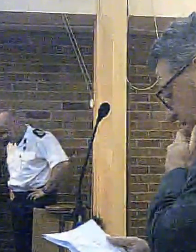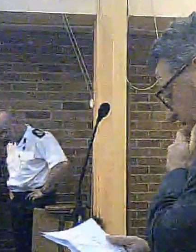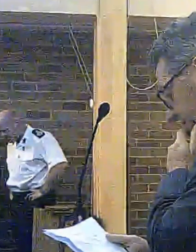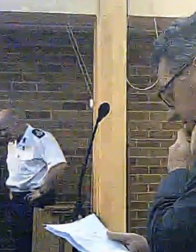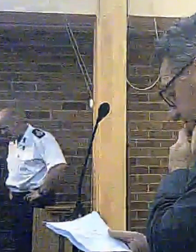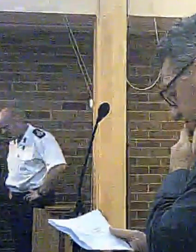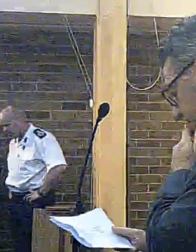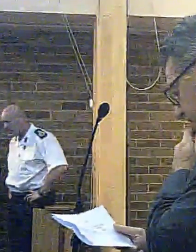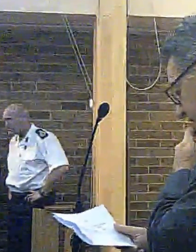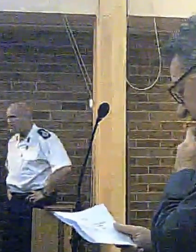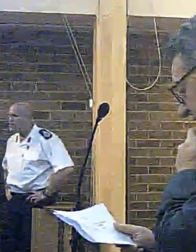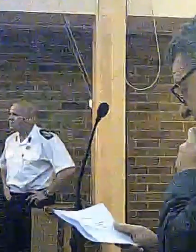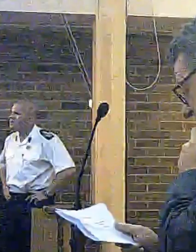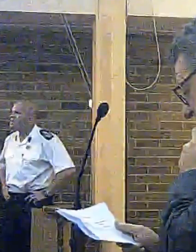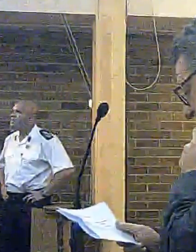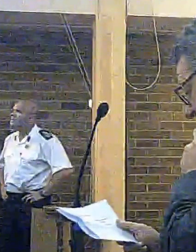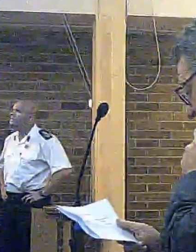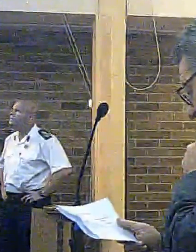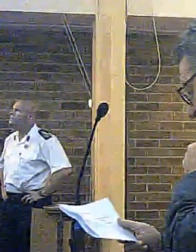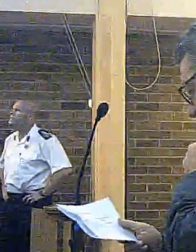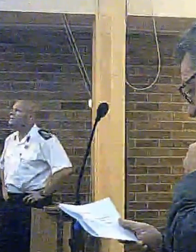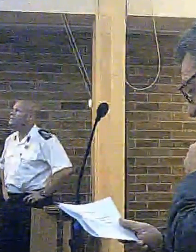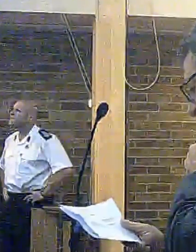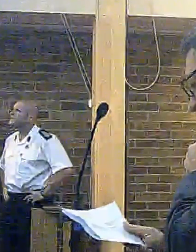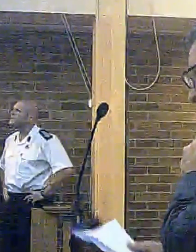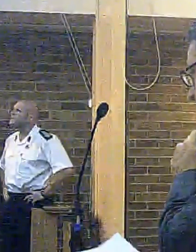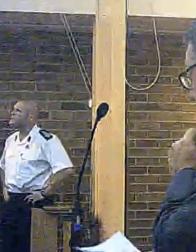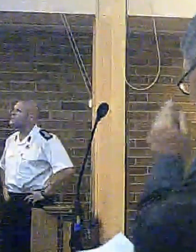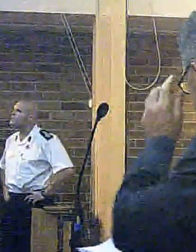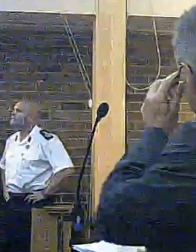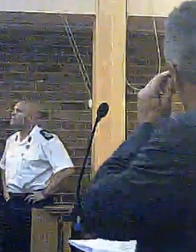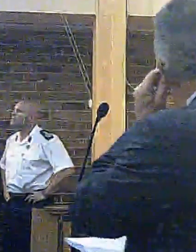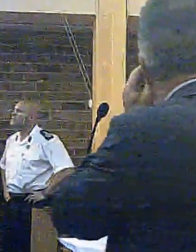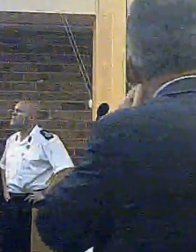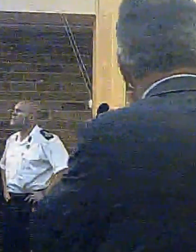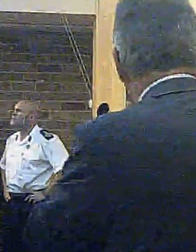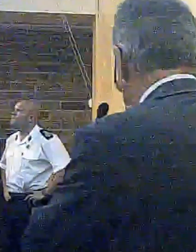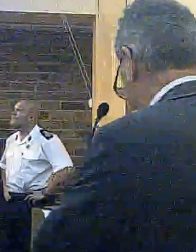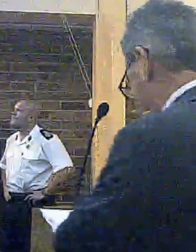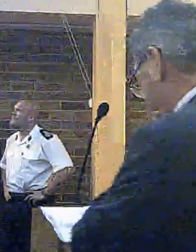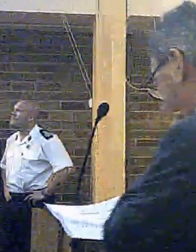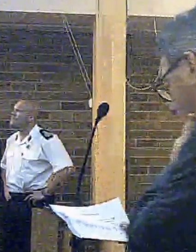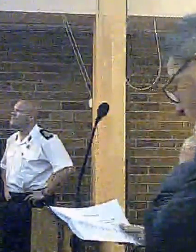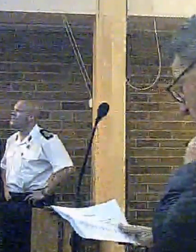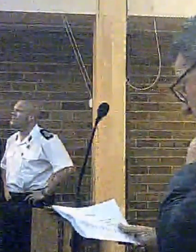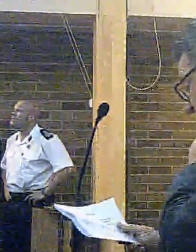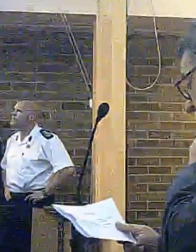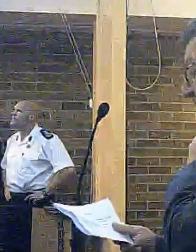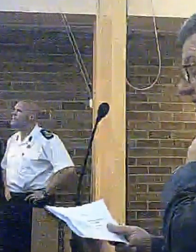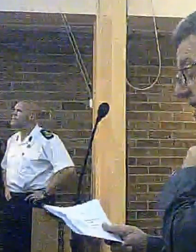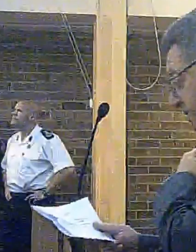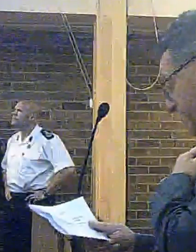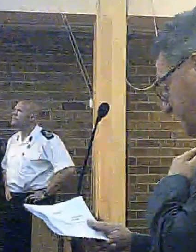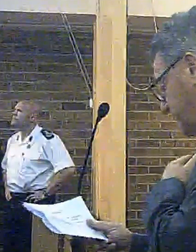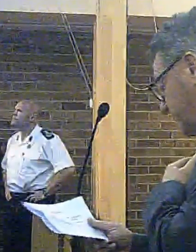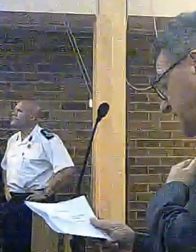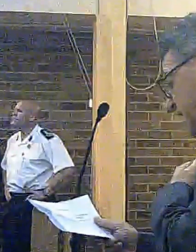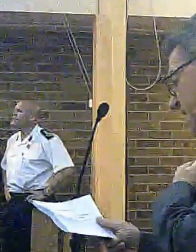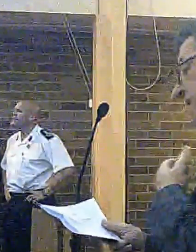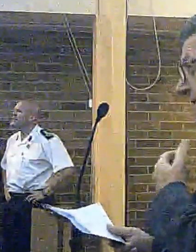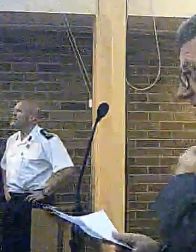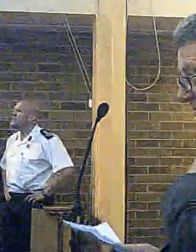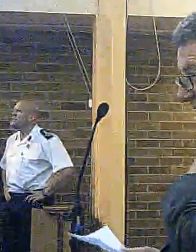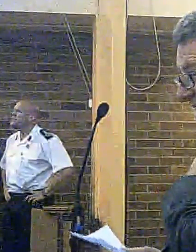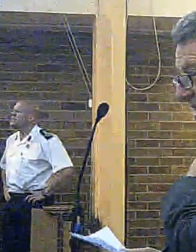On the screen is the agenda for the evening, which includes an explanation of the consultation process